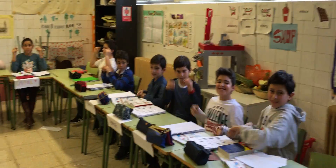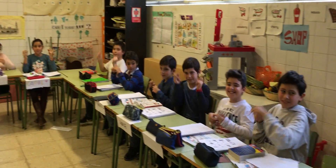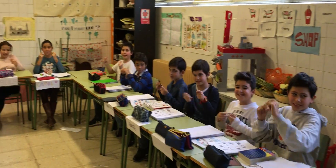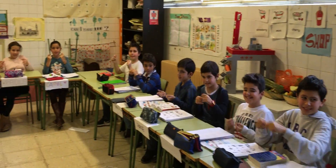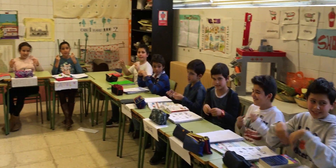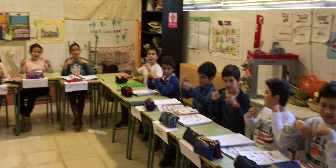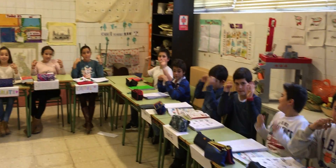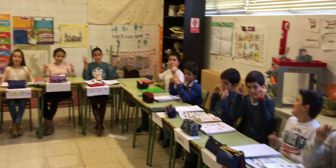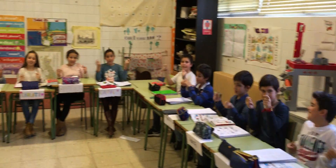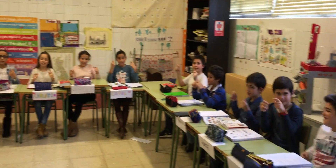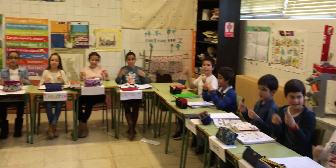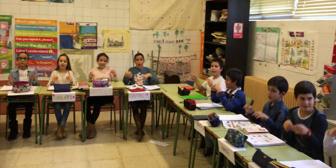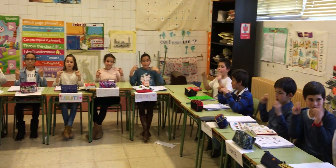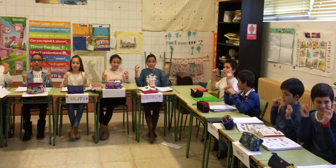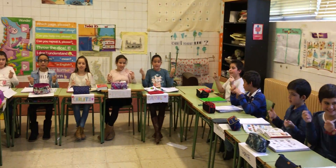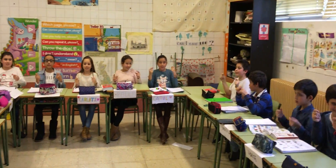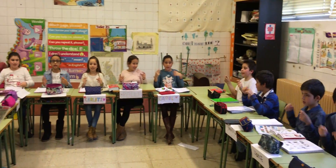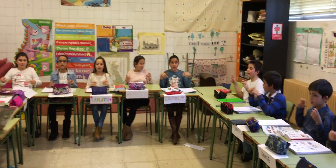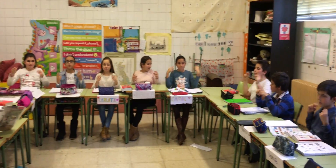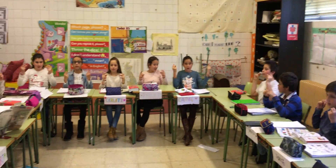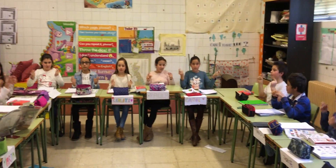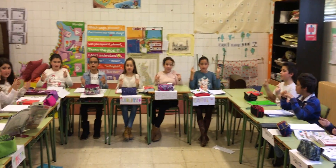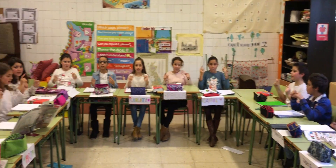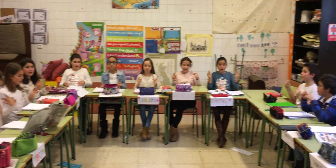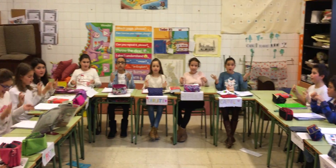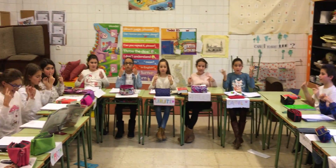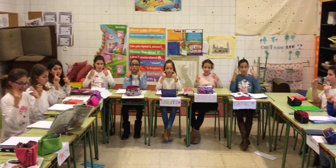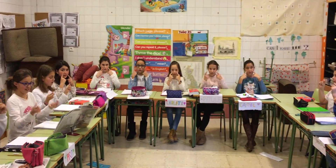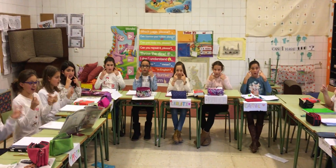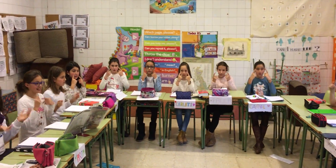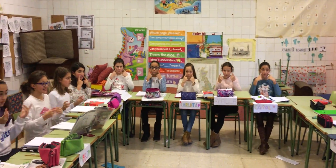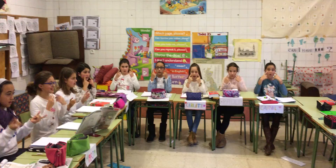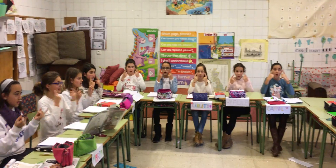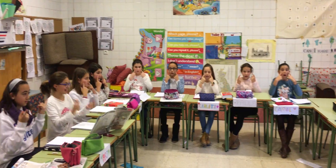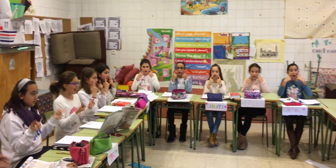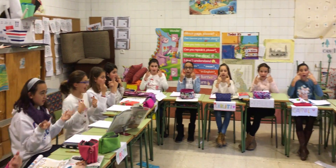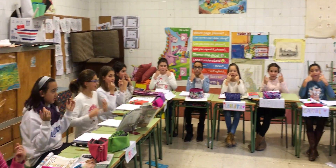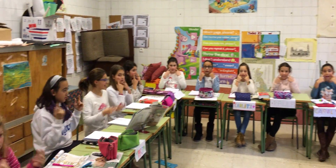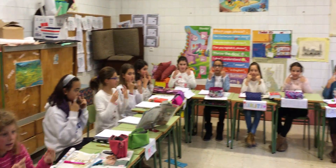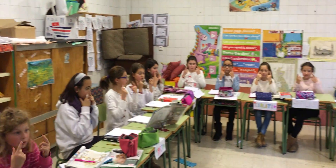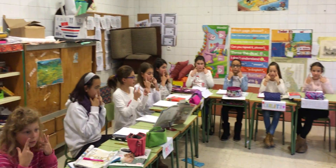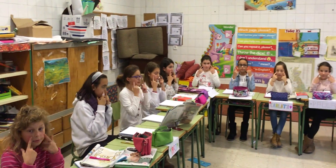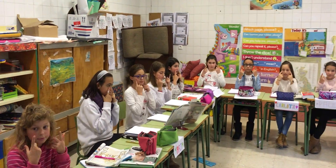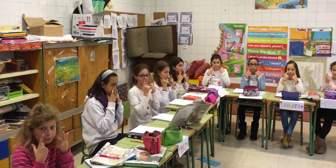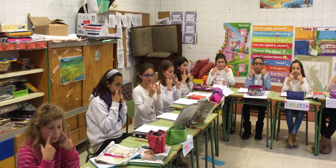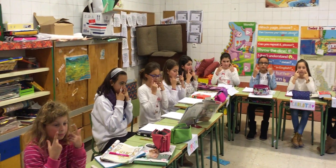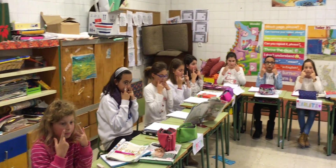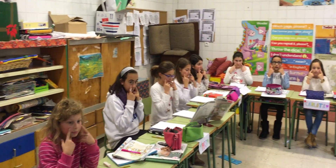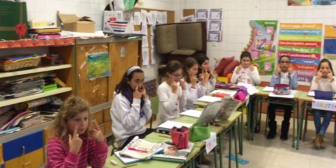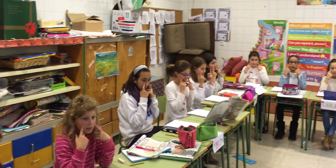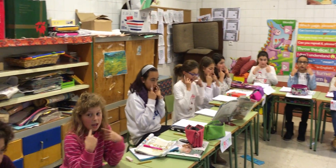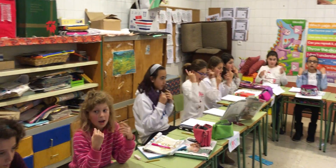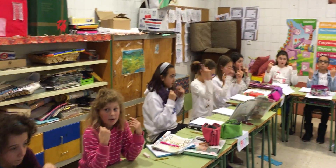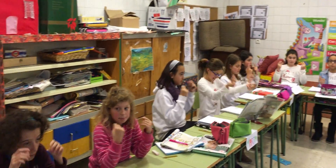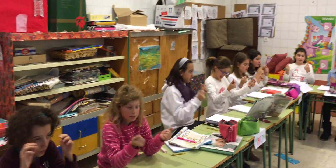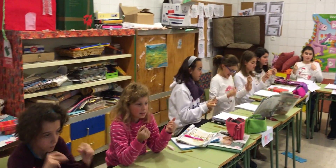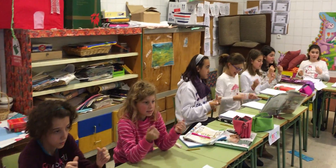a kiss, kiss in my fingers, watch what I can do. I got a kiss,